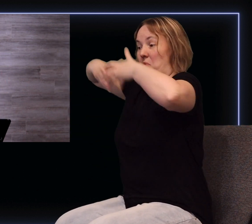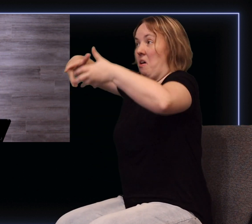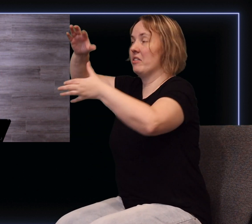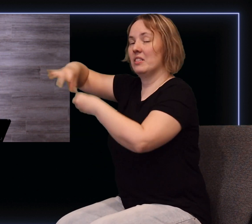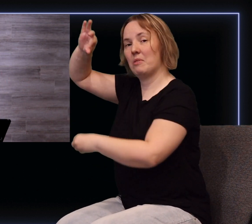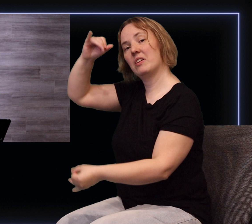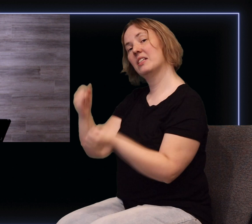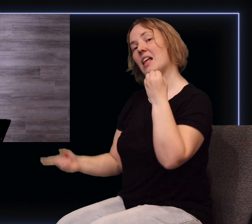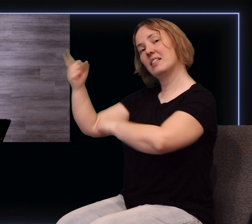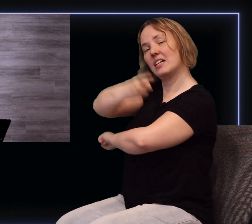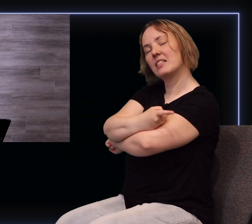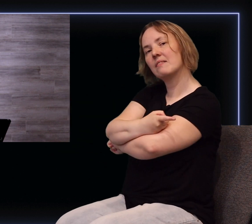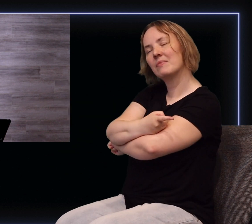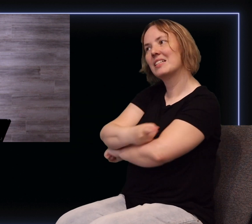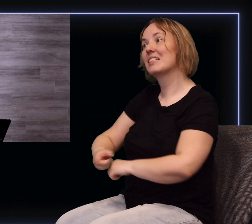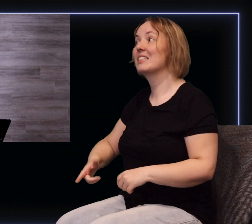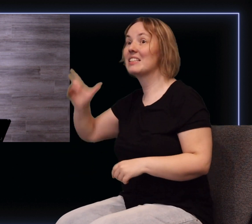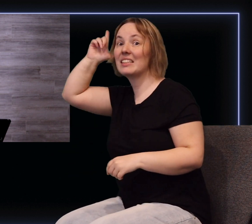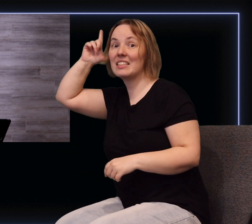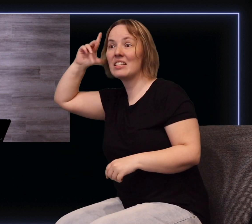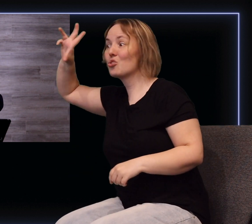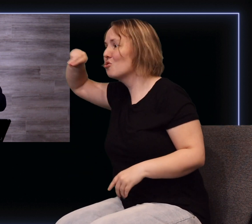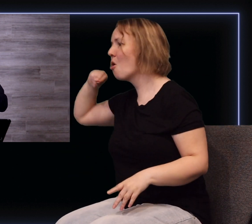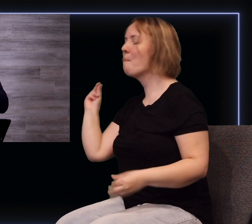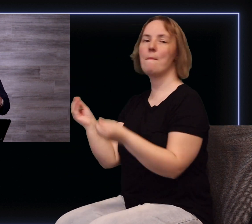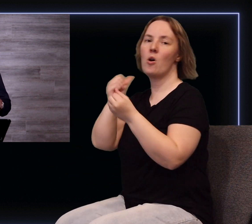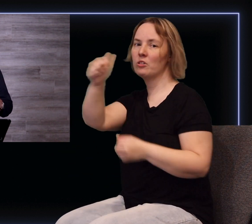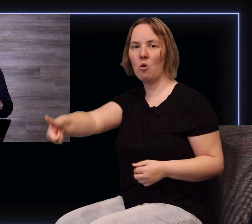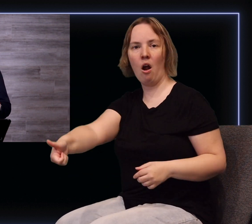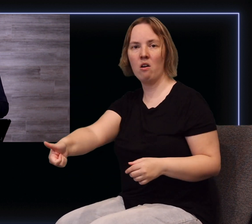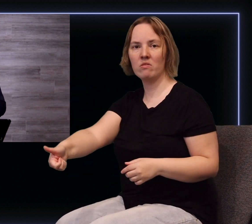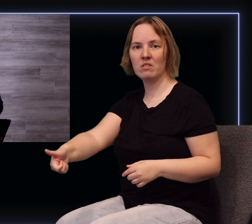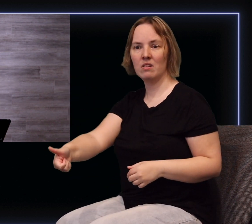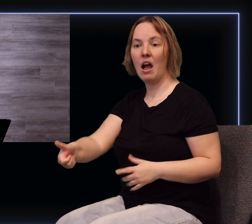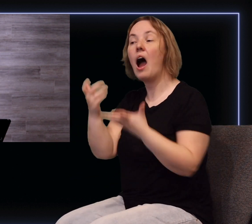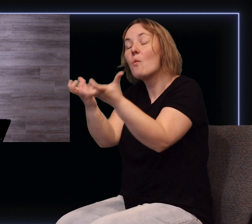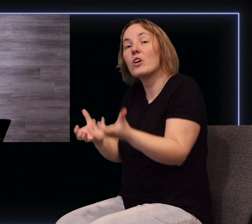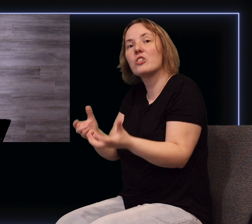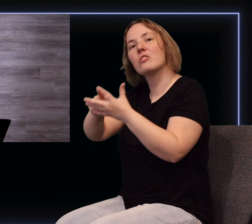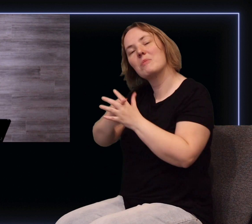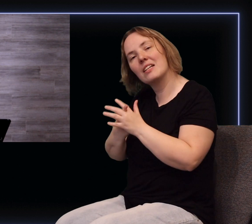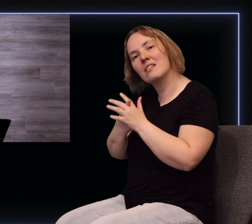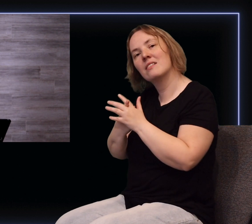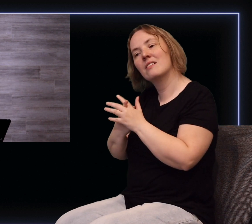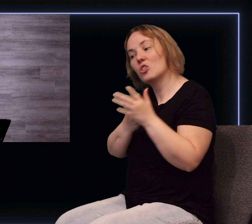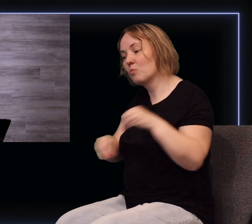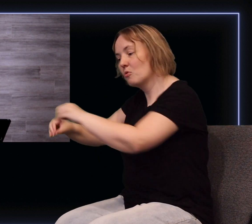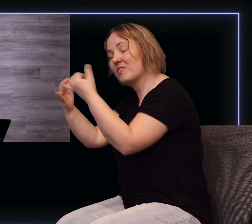Spirit in these last days. He says, Listen, there's no more tomorrow. I want you to begin to move